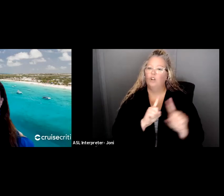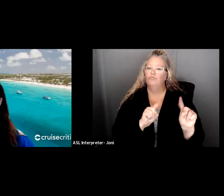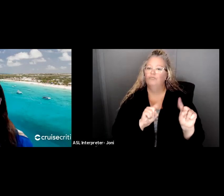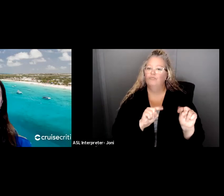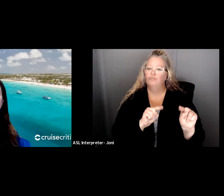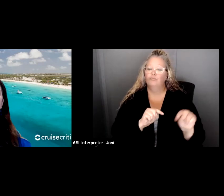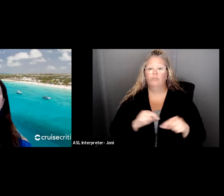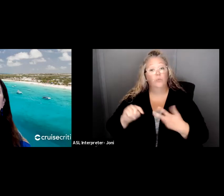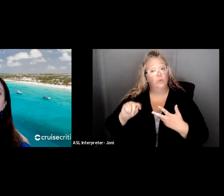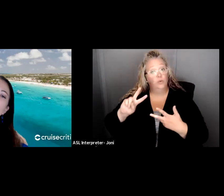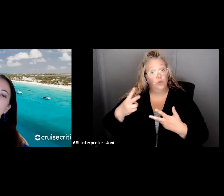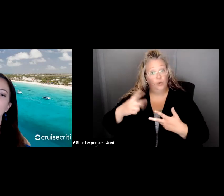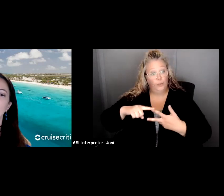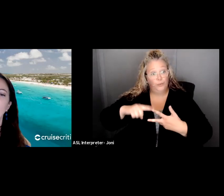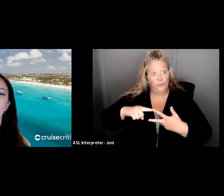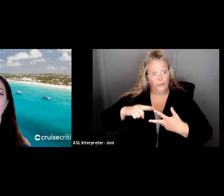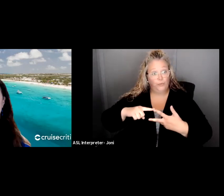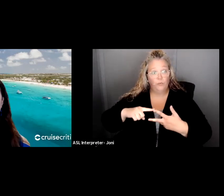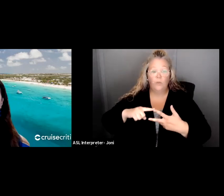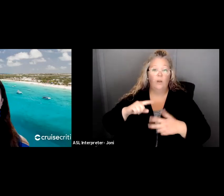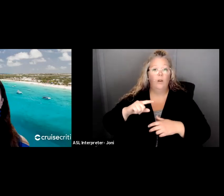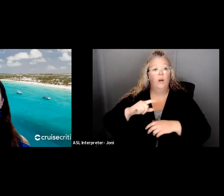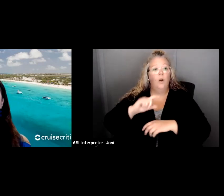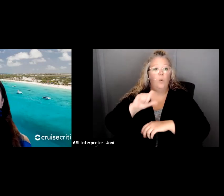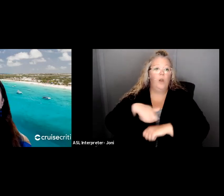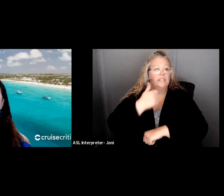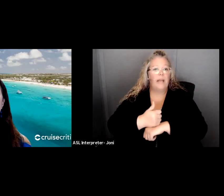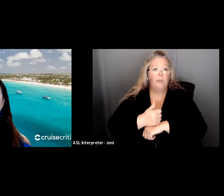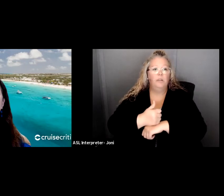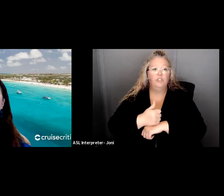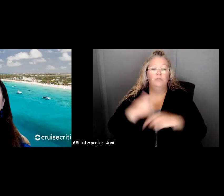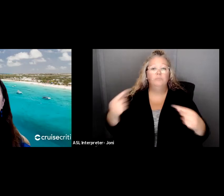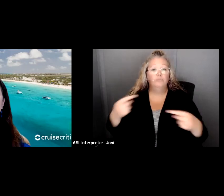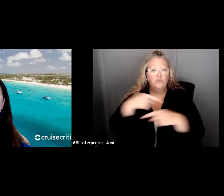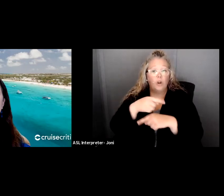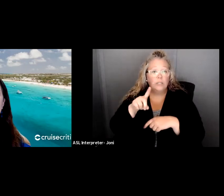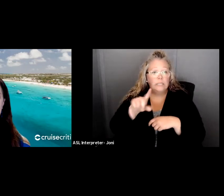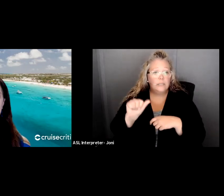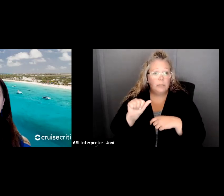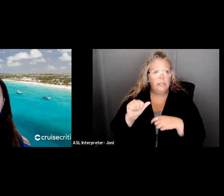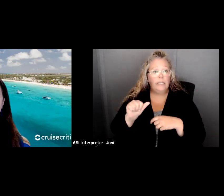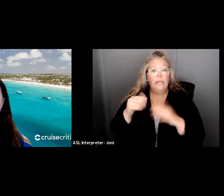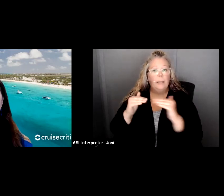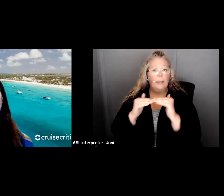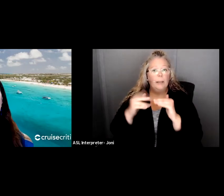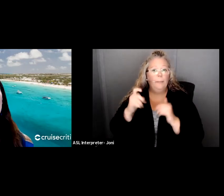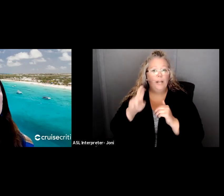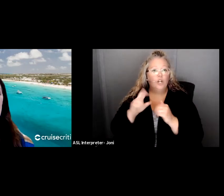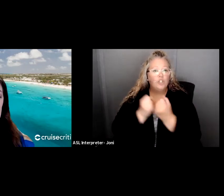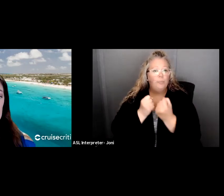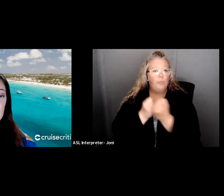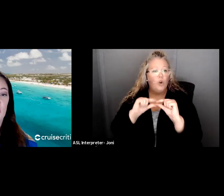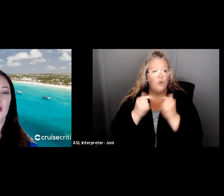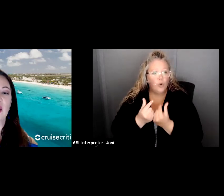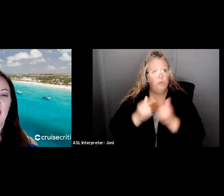cross disability peer support group where consumers develop a support network to reach their goals for greater independence. Or